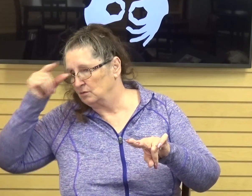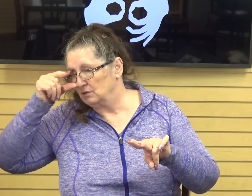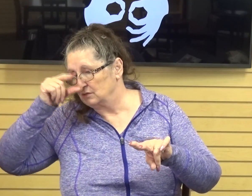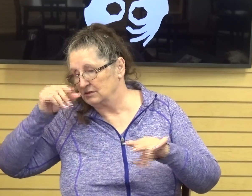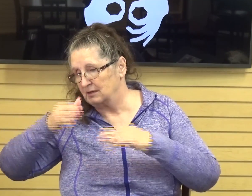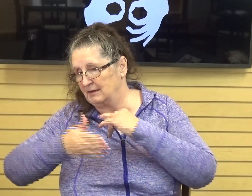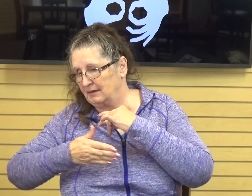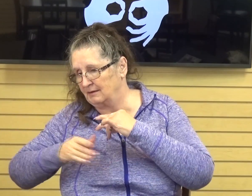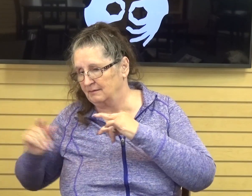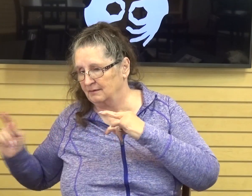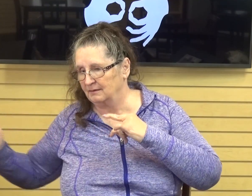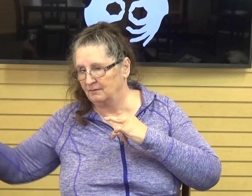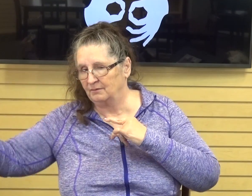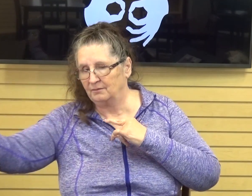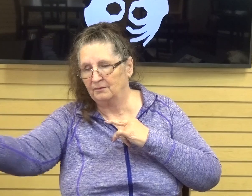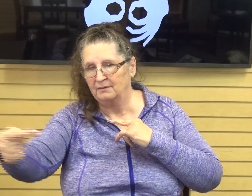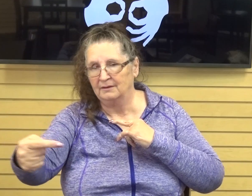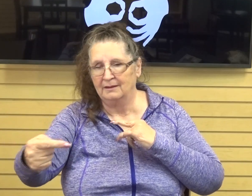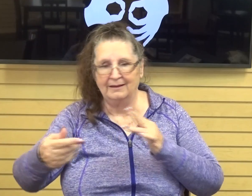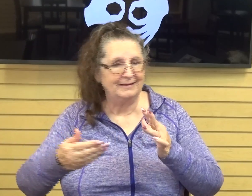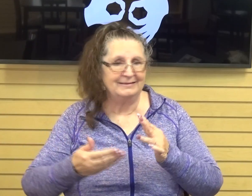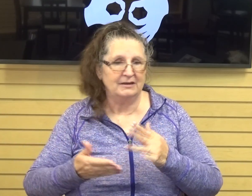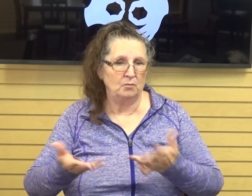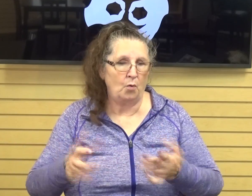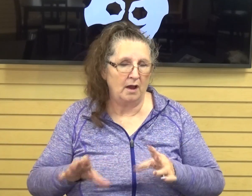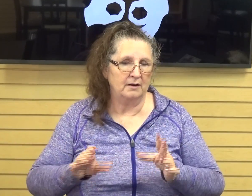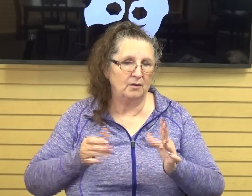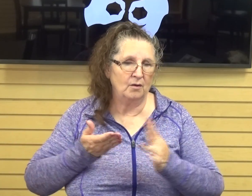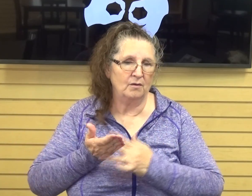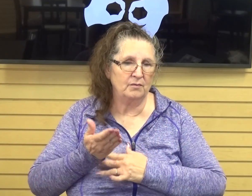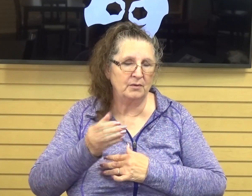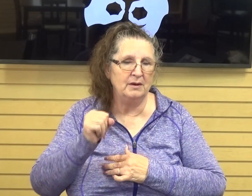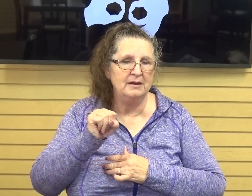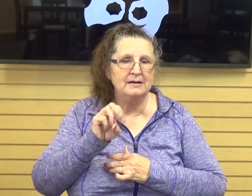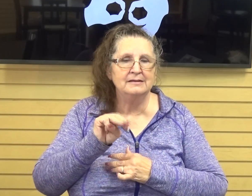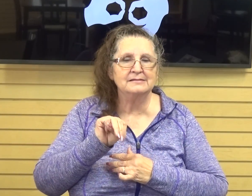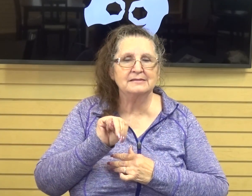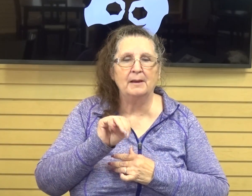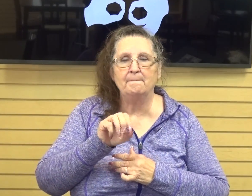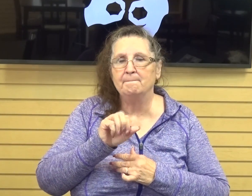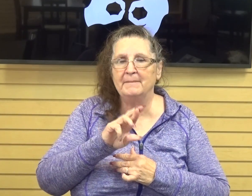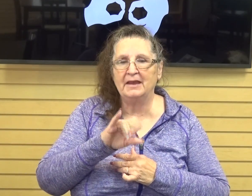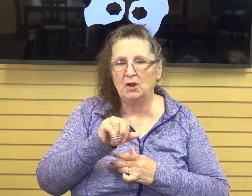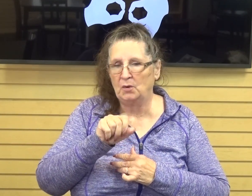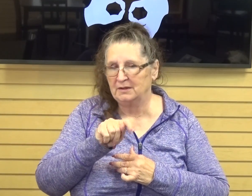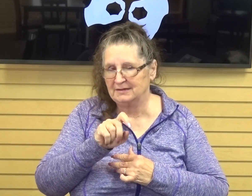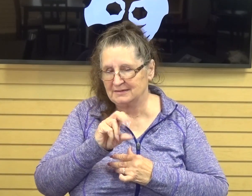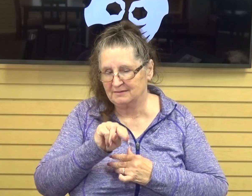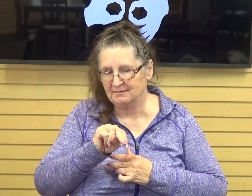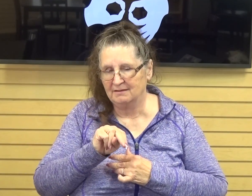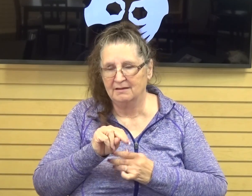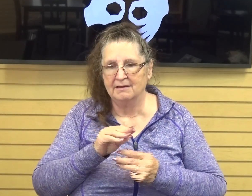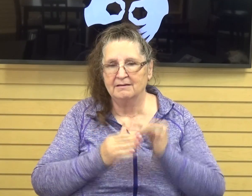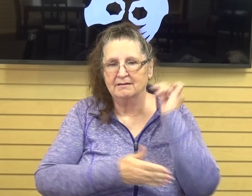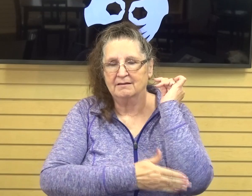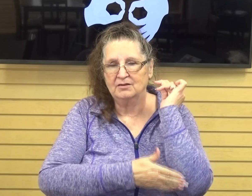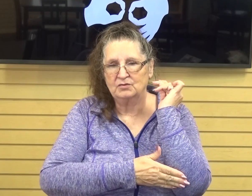go through a Samaritan country. Go through a Gentile country all the way up north until they could